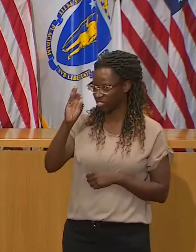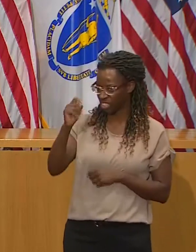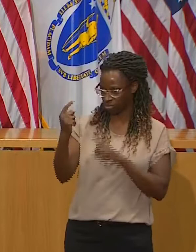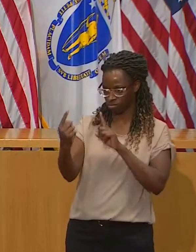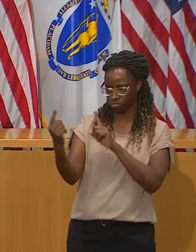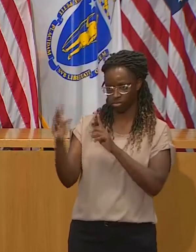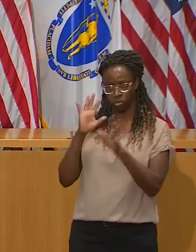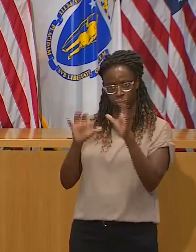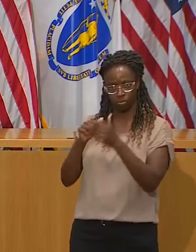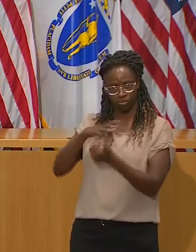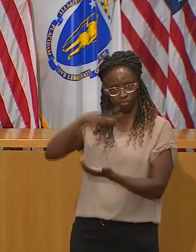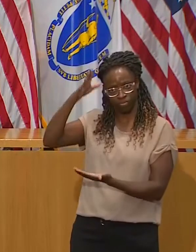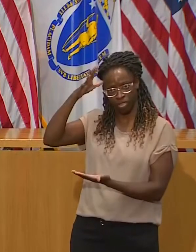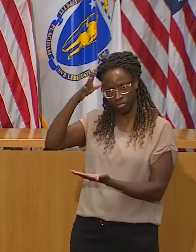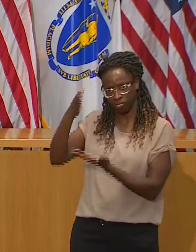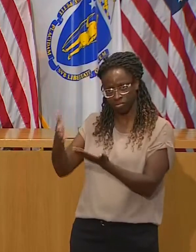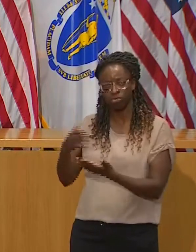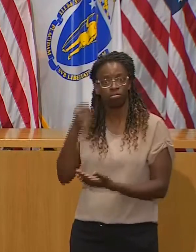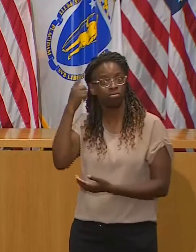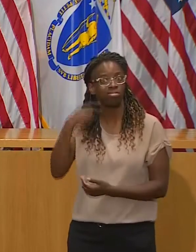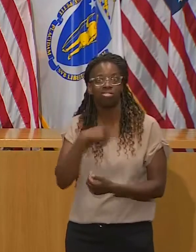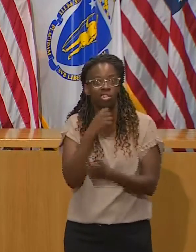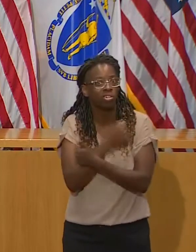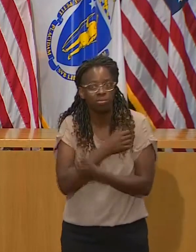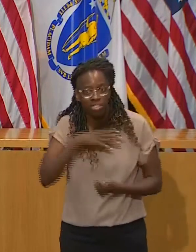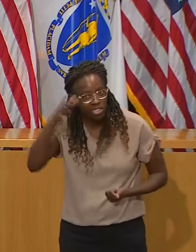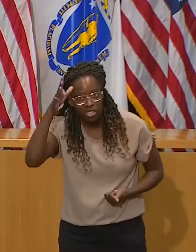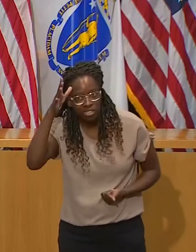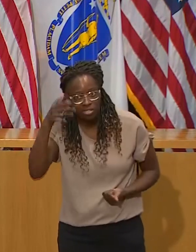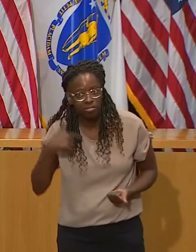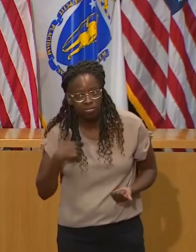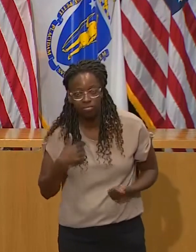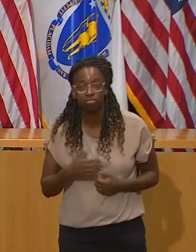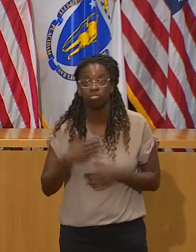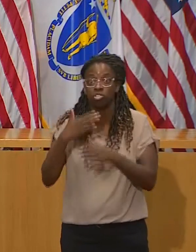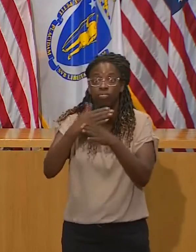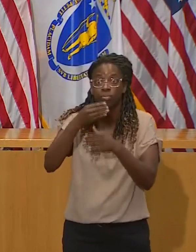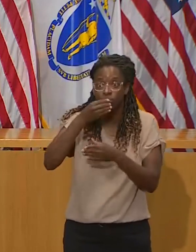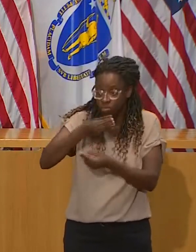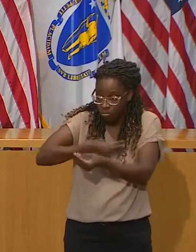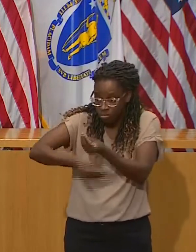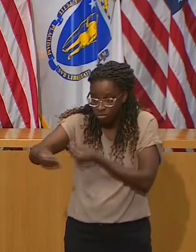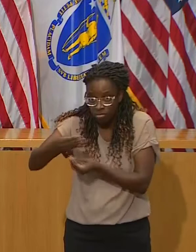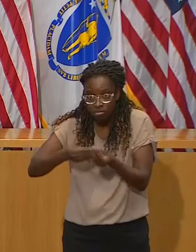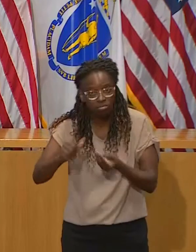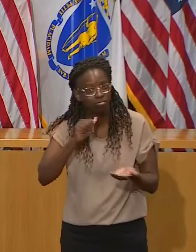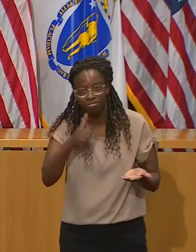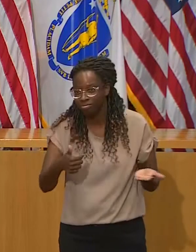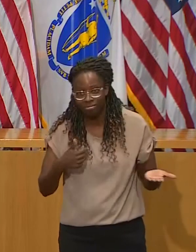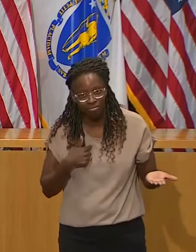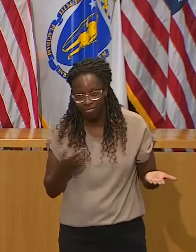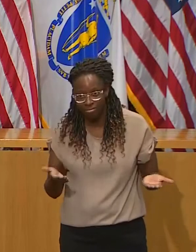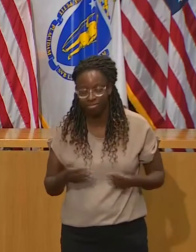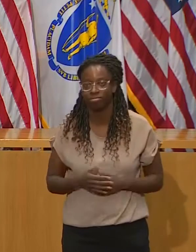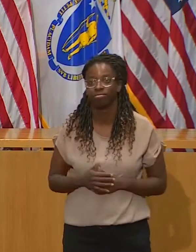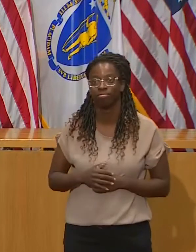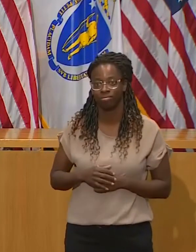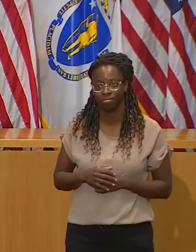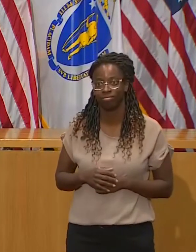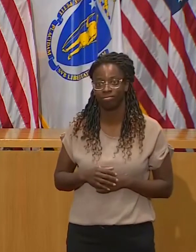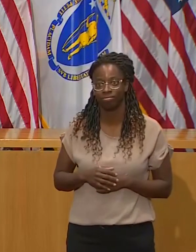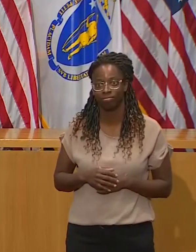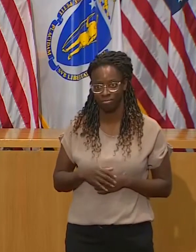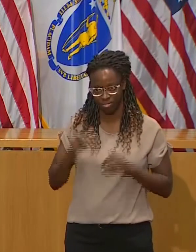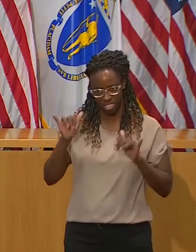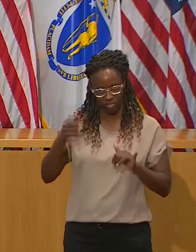the things. We don't do any of it. We don't share a meal. We don't do any of the things we used to do when we got together. But that's because I get the